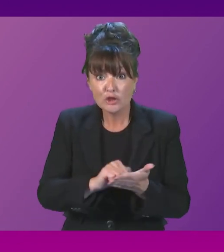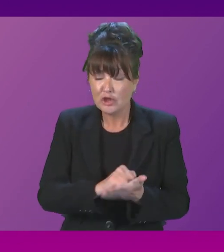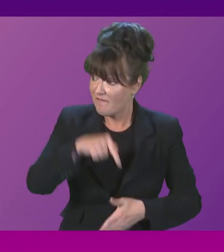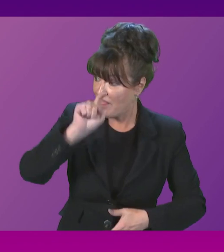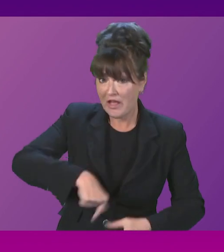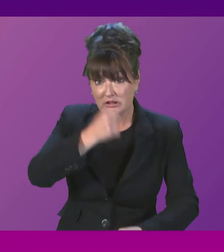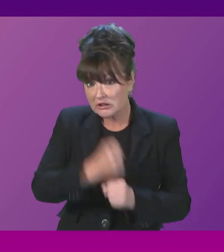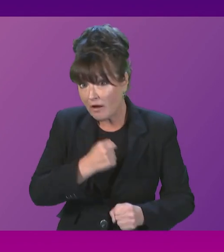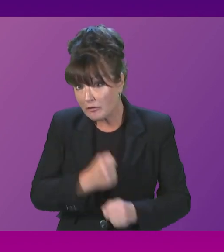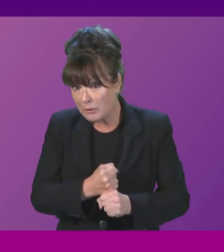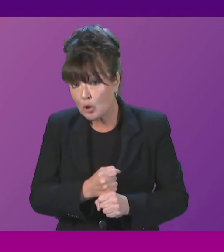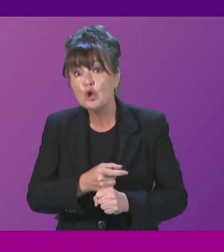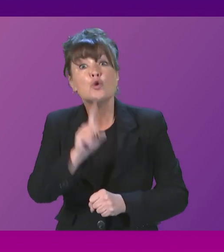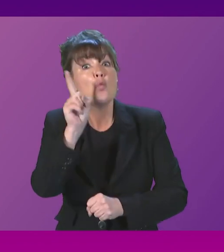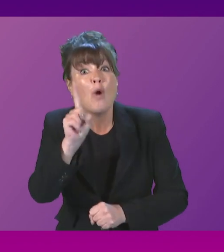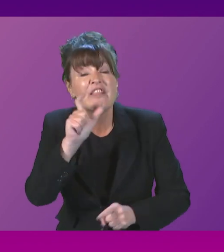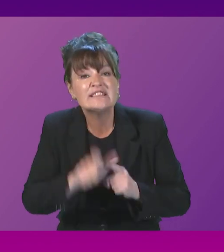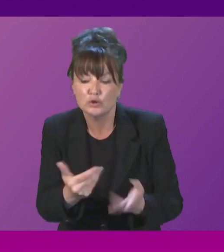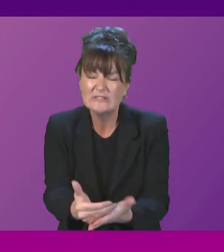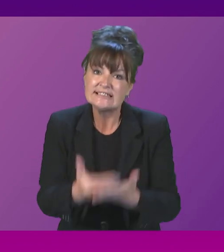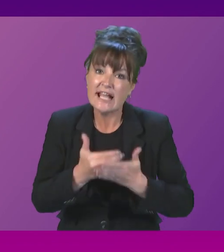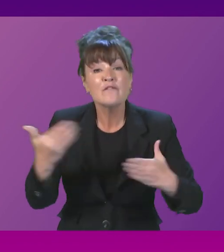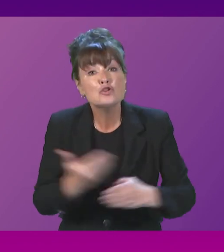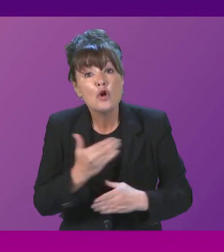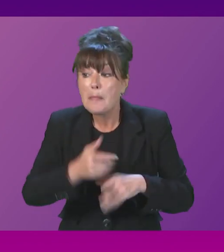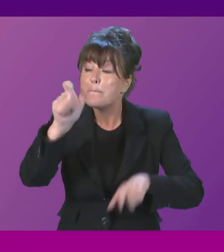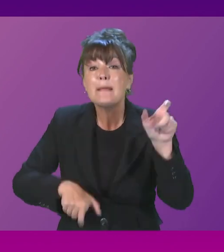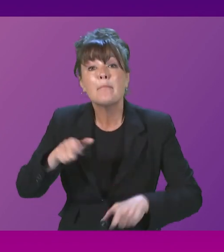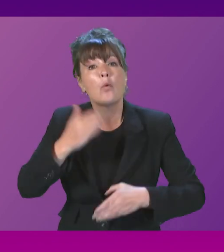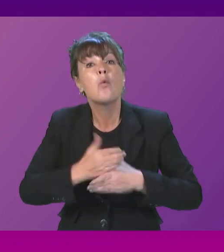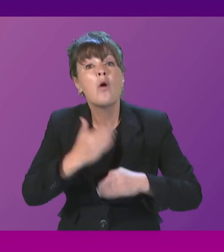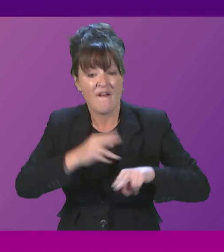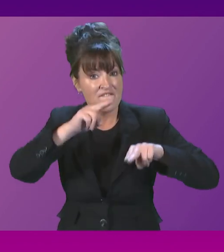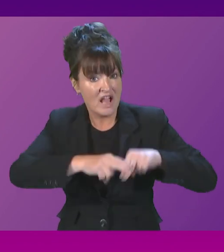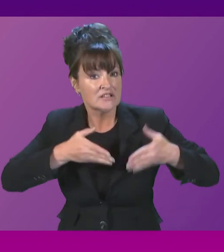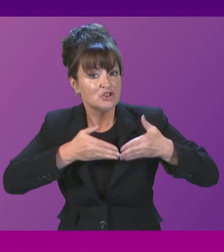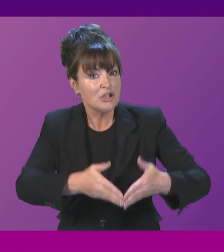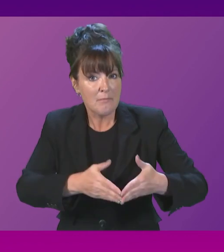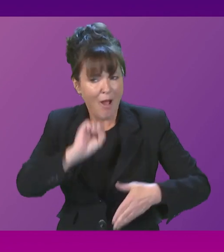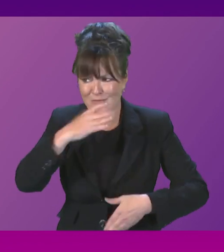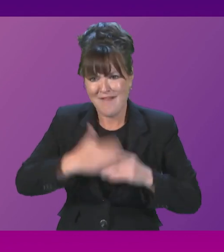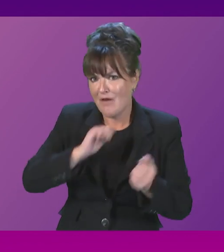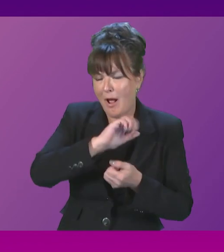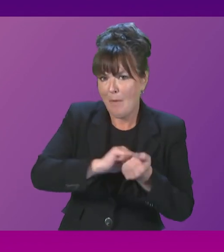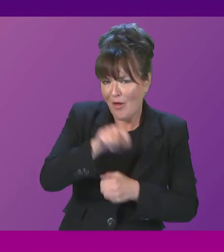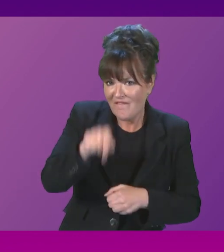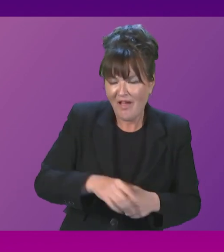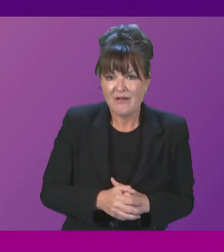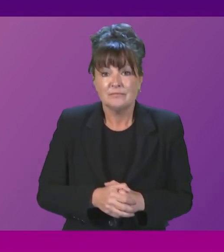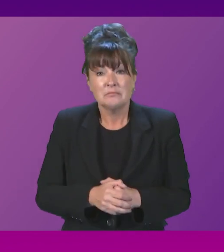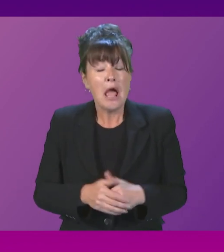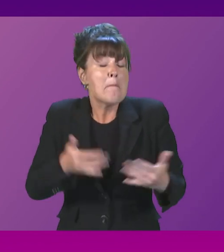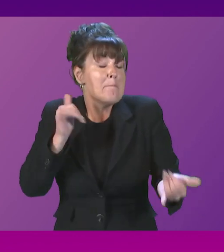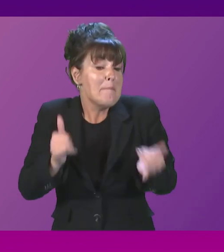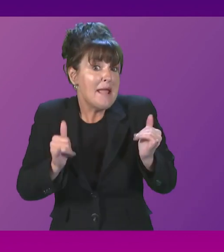has taken to save the jobs of the people who work in Ferguson Shipyard. And perhaps